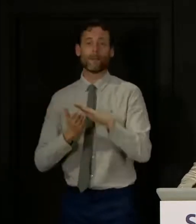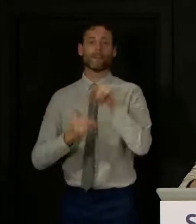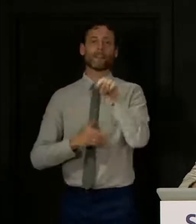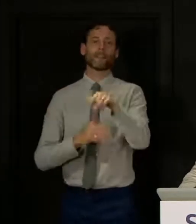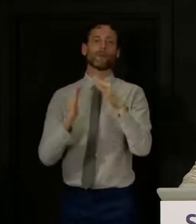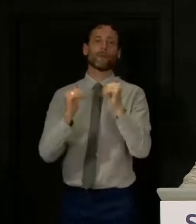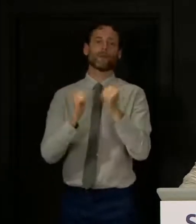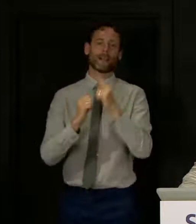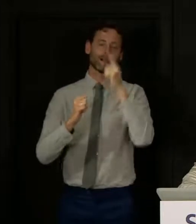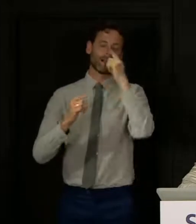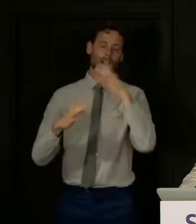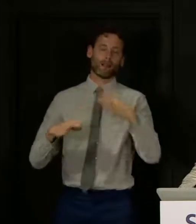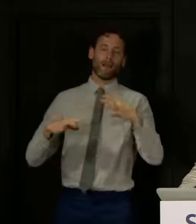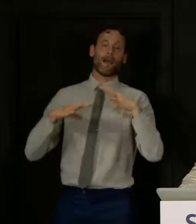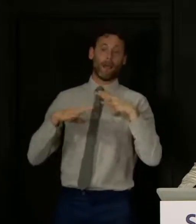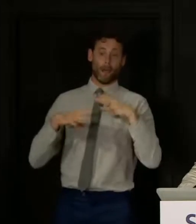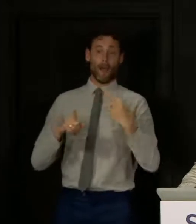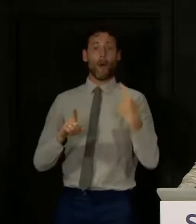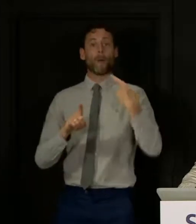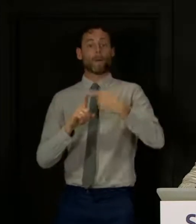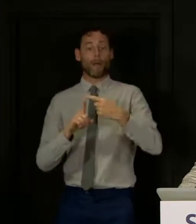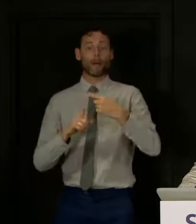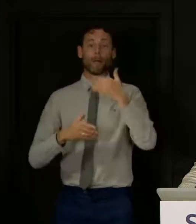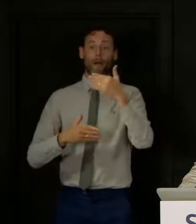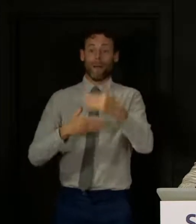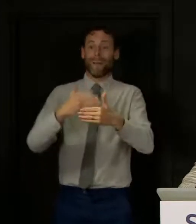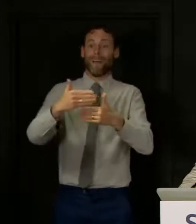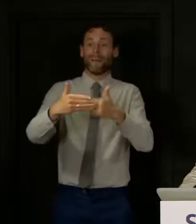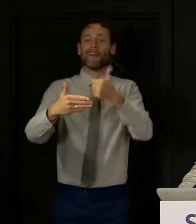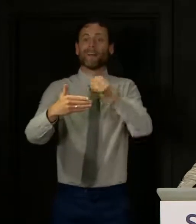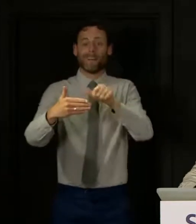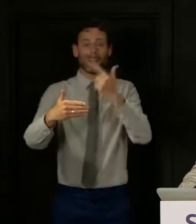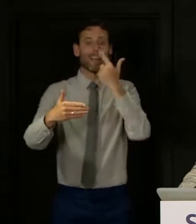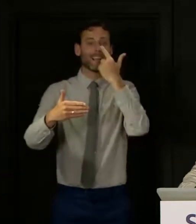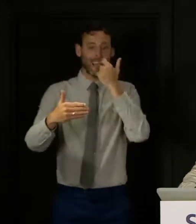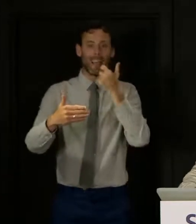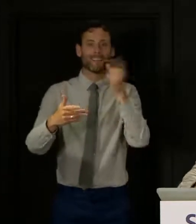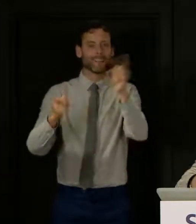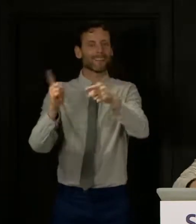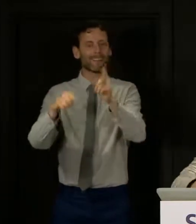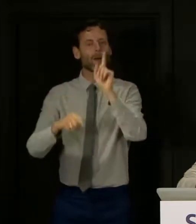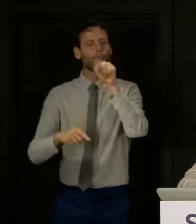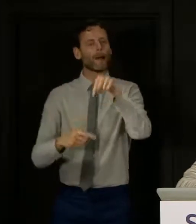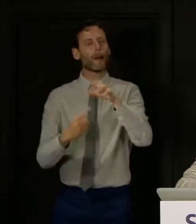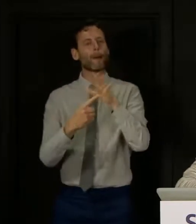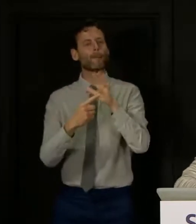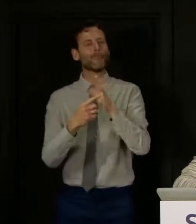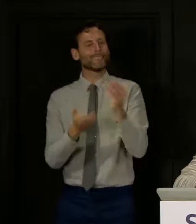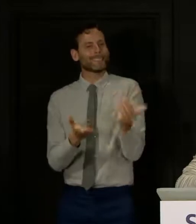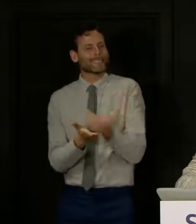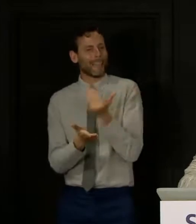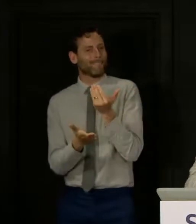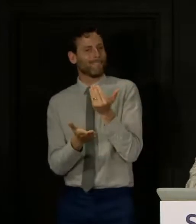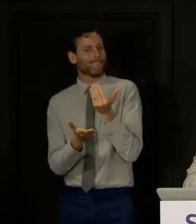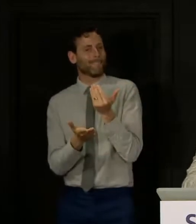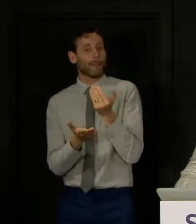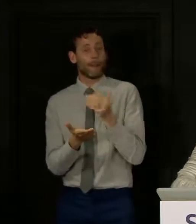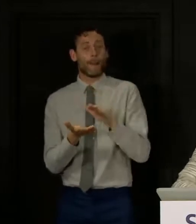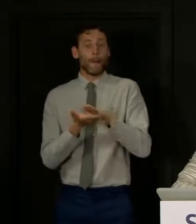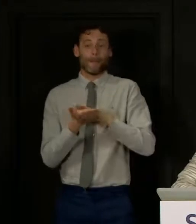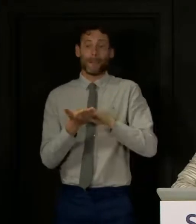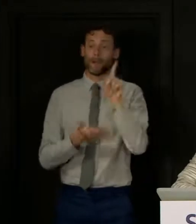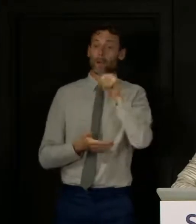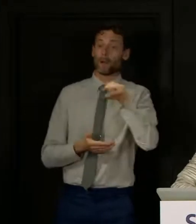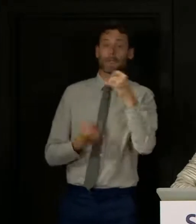and beyond where we can see loved ones that we've been missing but do it safely and do it in a way that means the virus